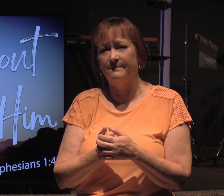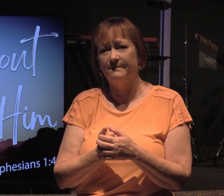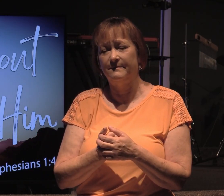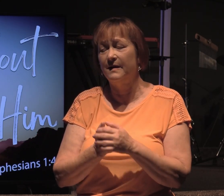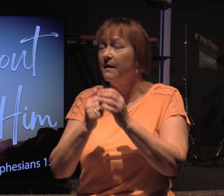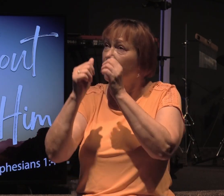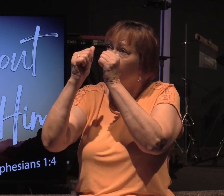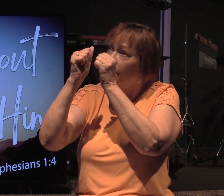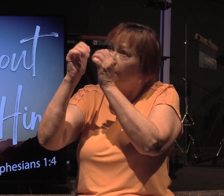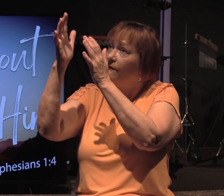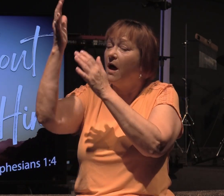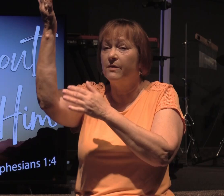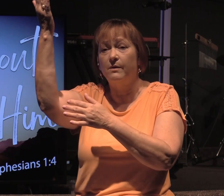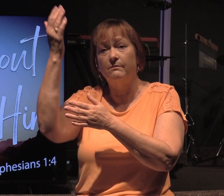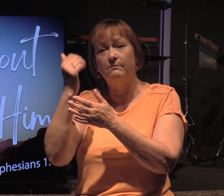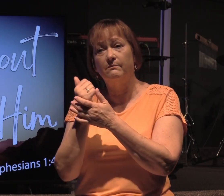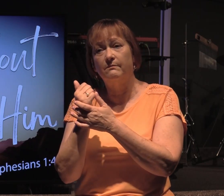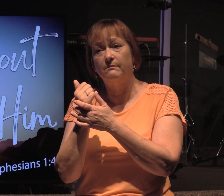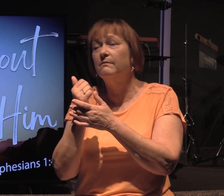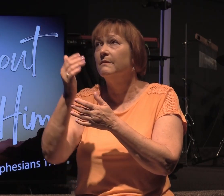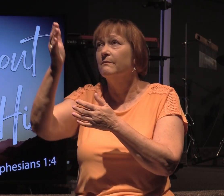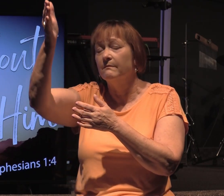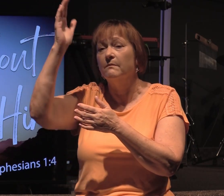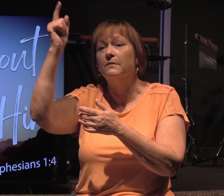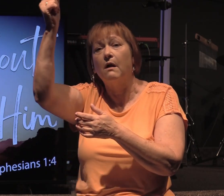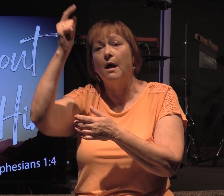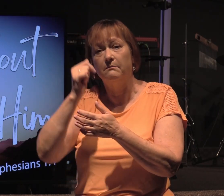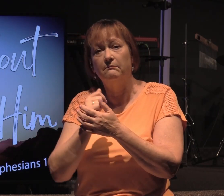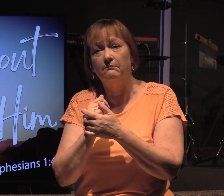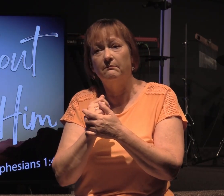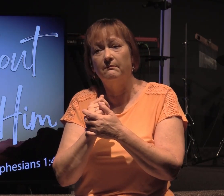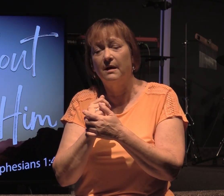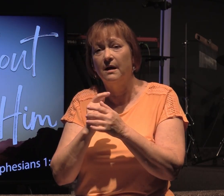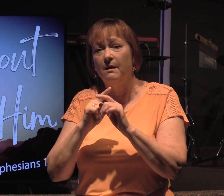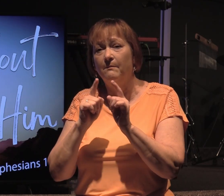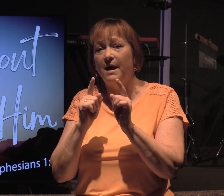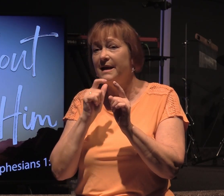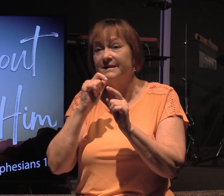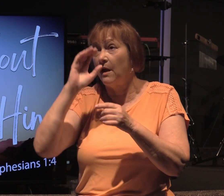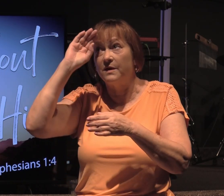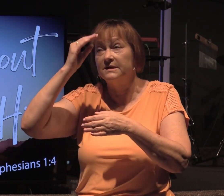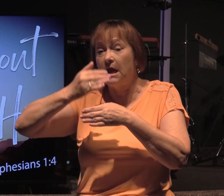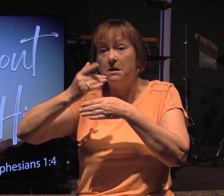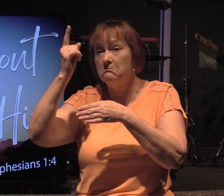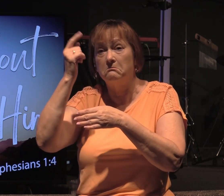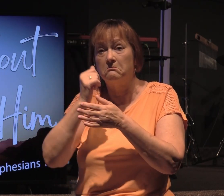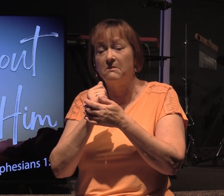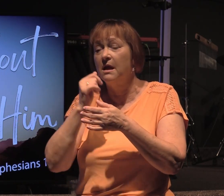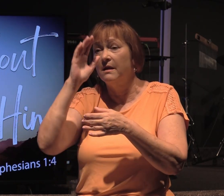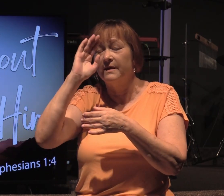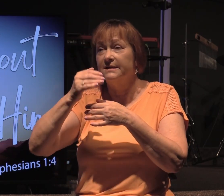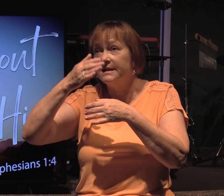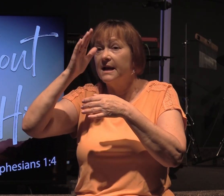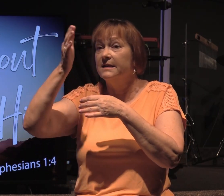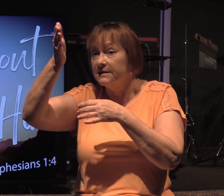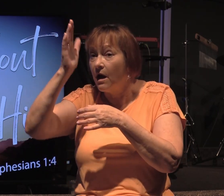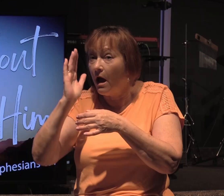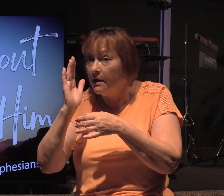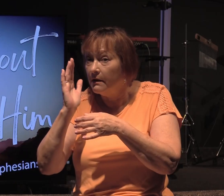The Father is God. But he's not the Son. The Son is God,